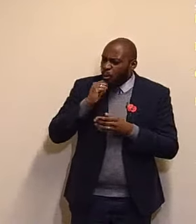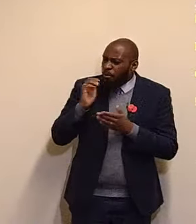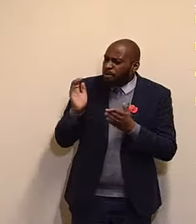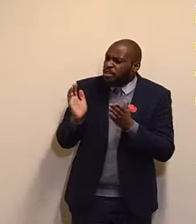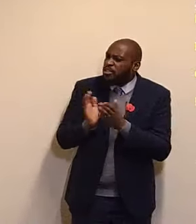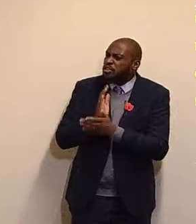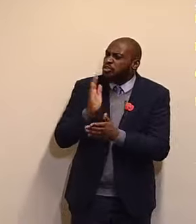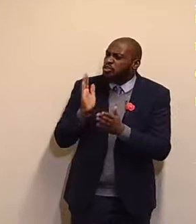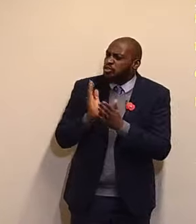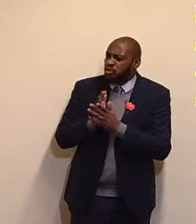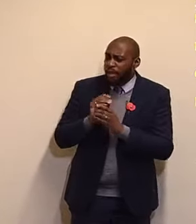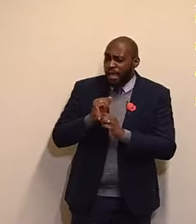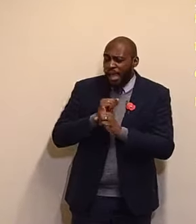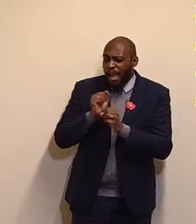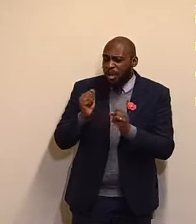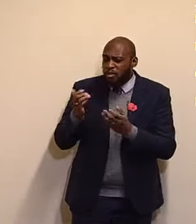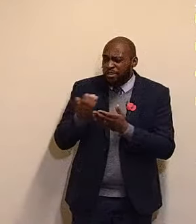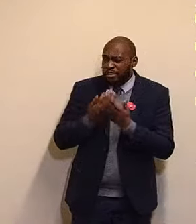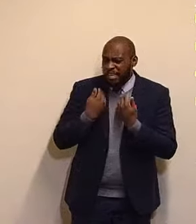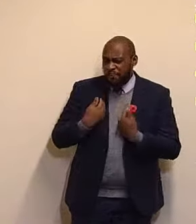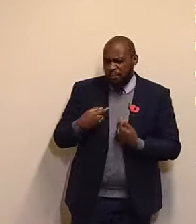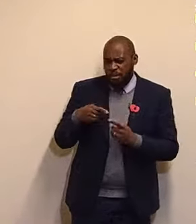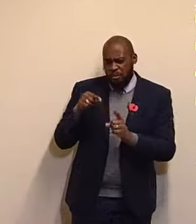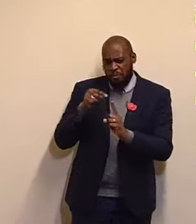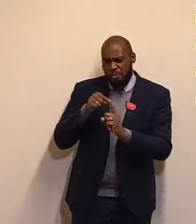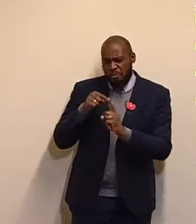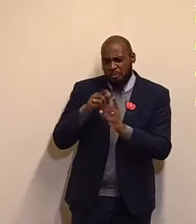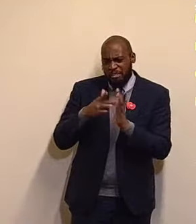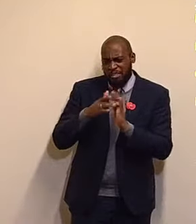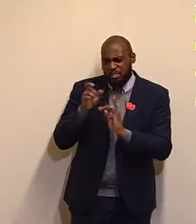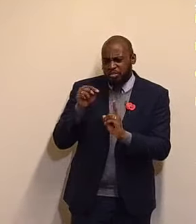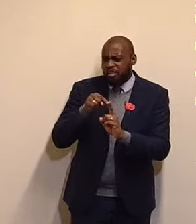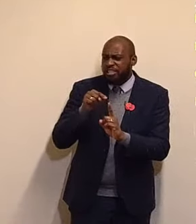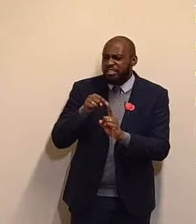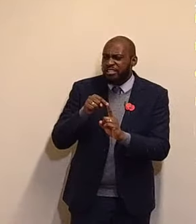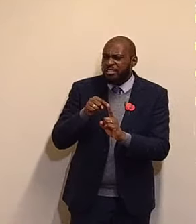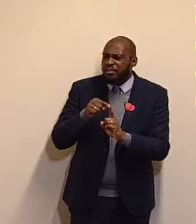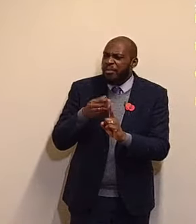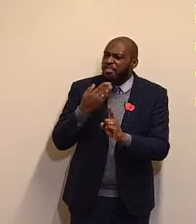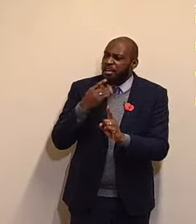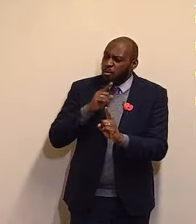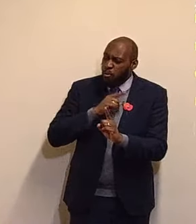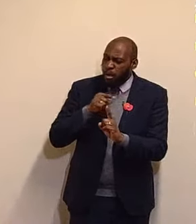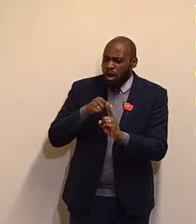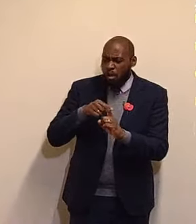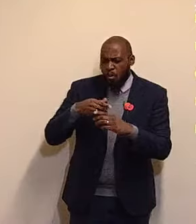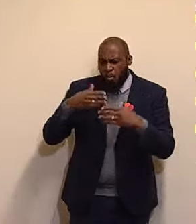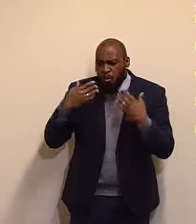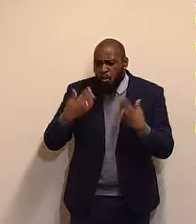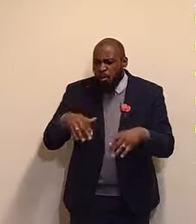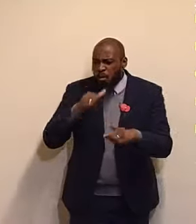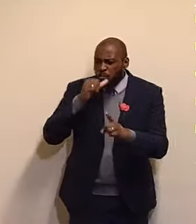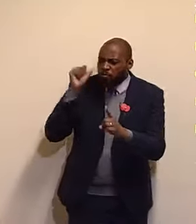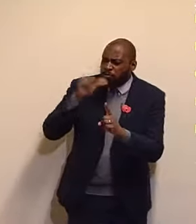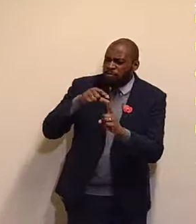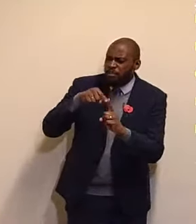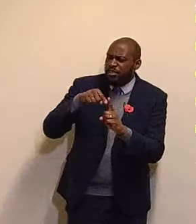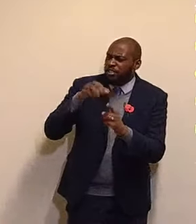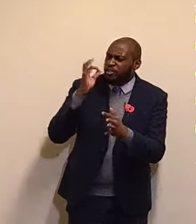Lord Jesus Christ. We thank thee for him. He is special to us. O Lord, bless us, bless all churches around this